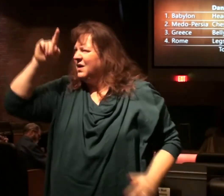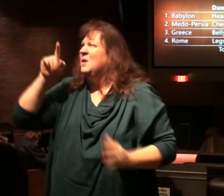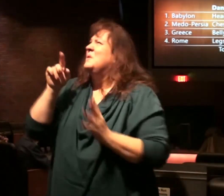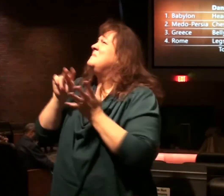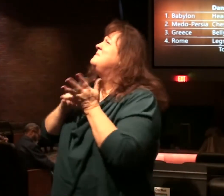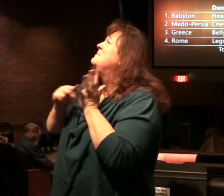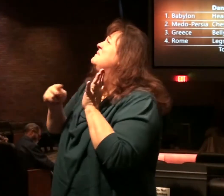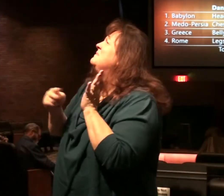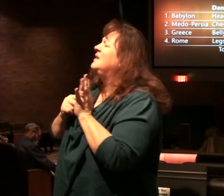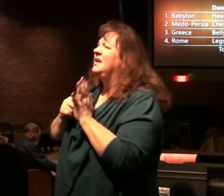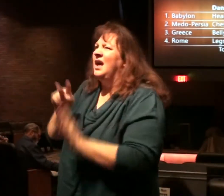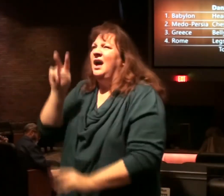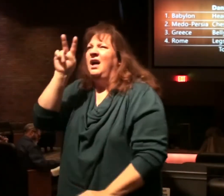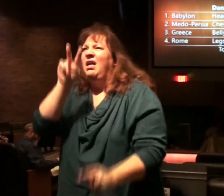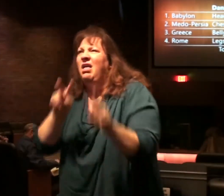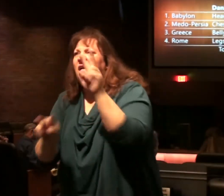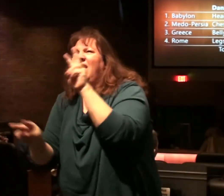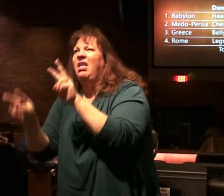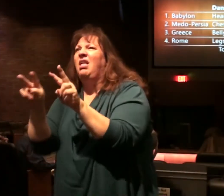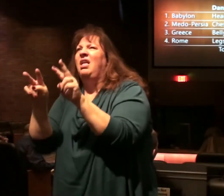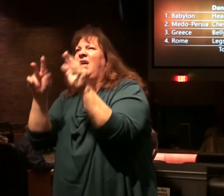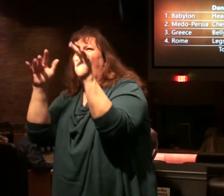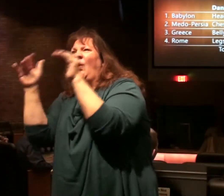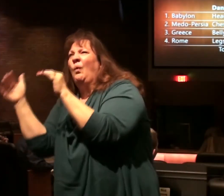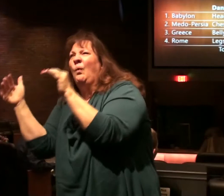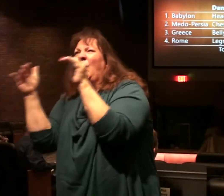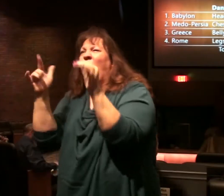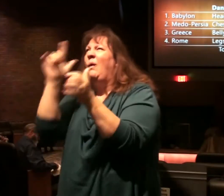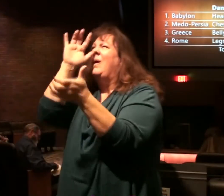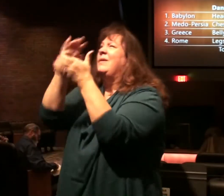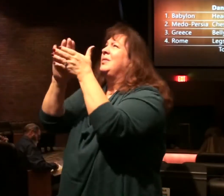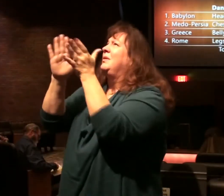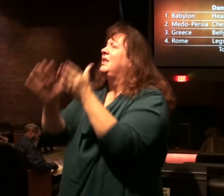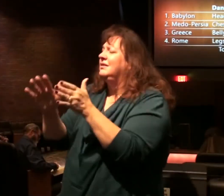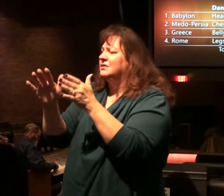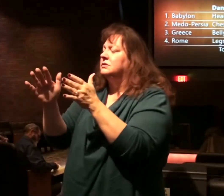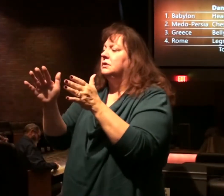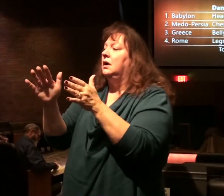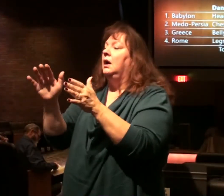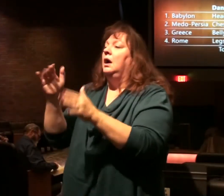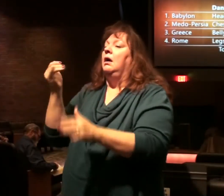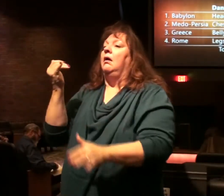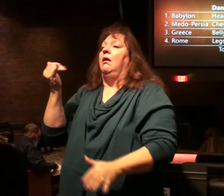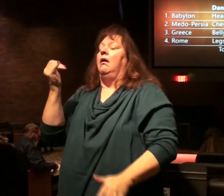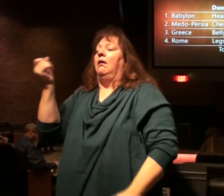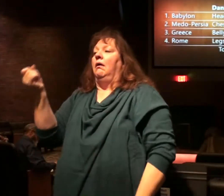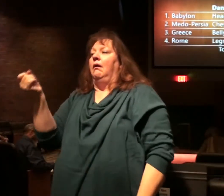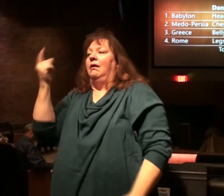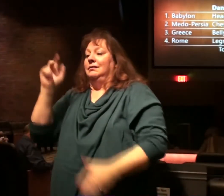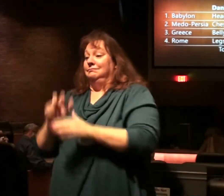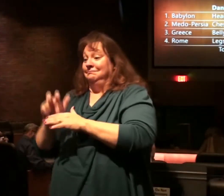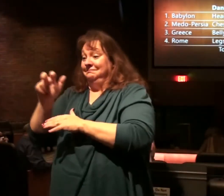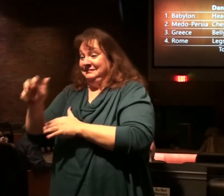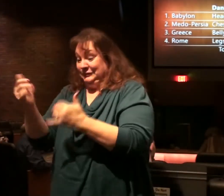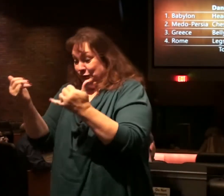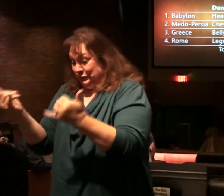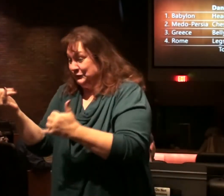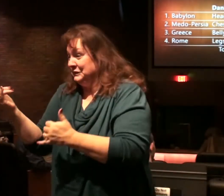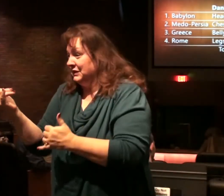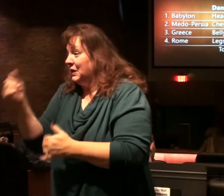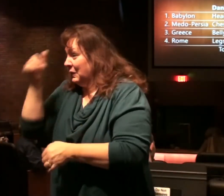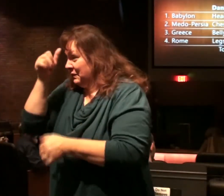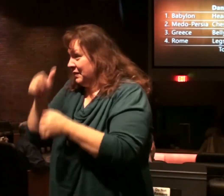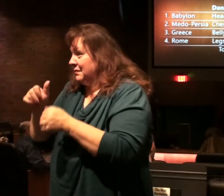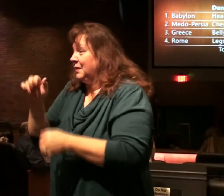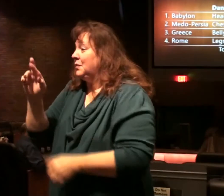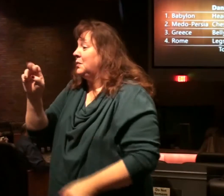And I kept woking, and the horn was waging war with the saints and overpowering them. Oh, now that carries us where we're going. Remember the